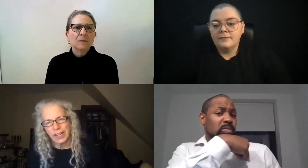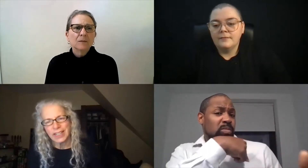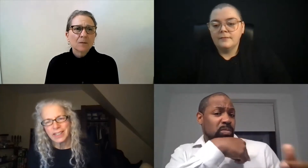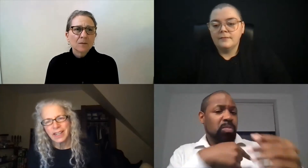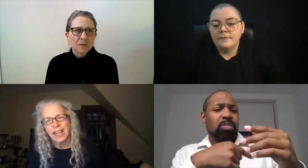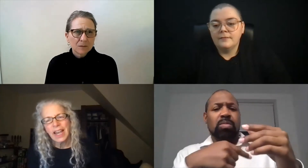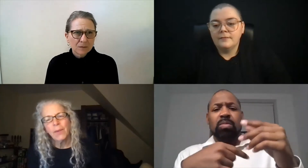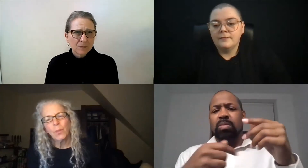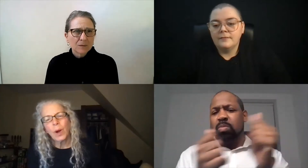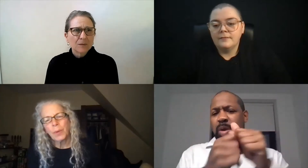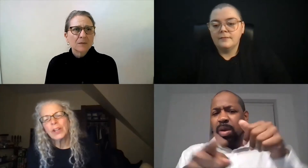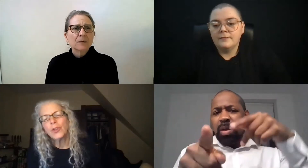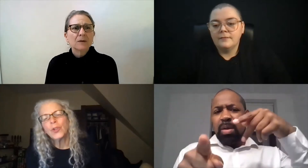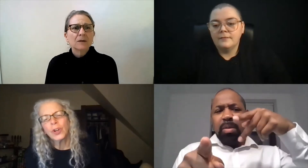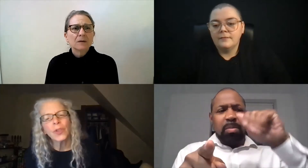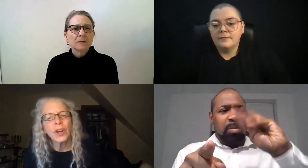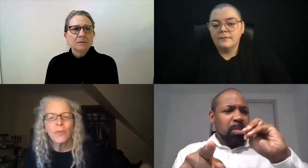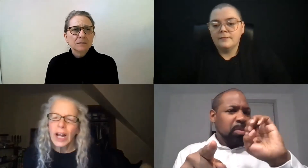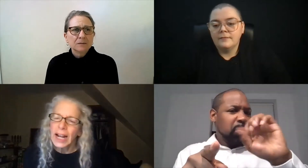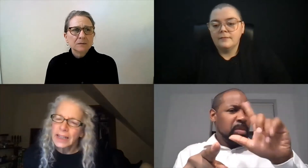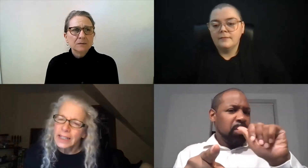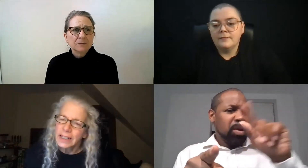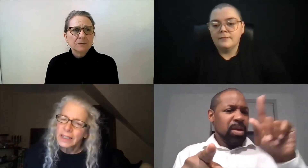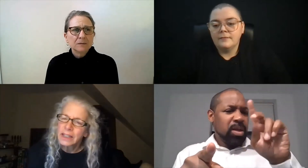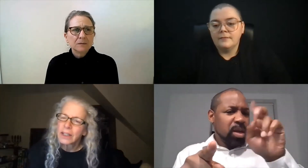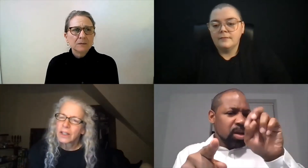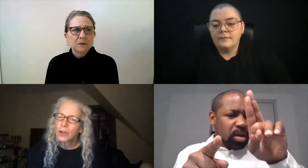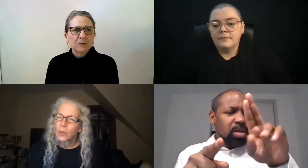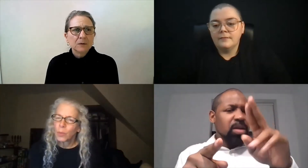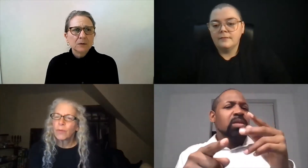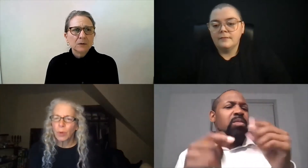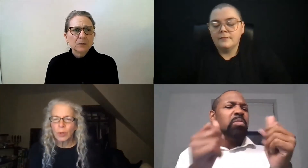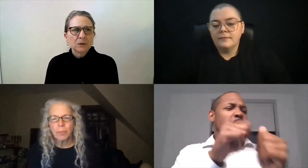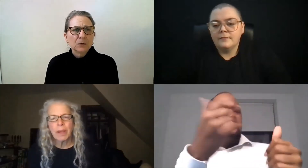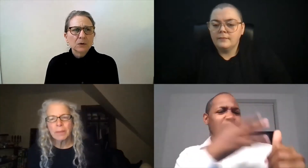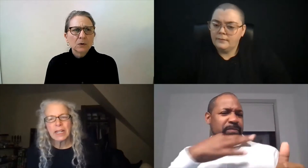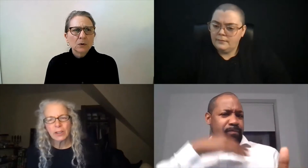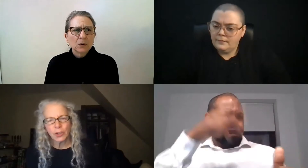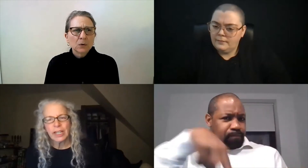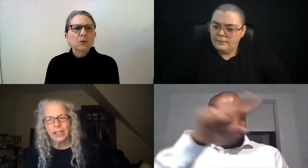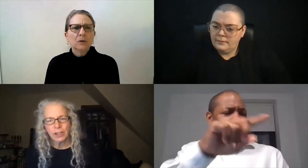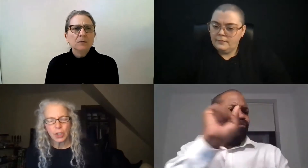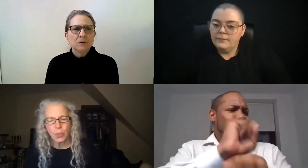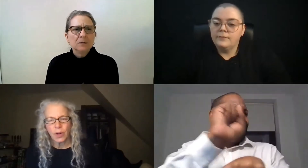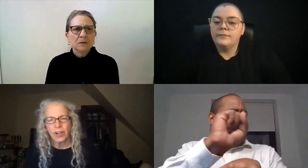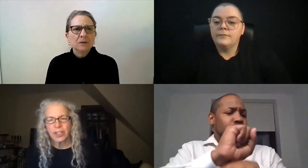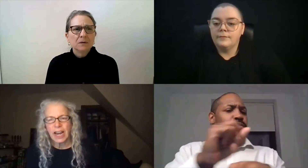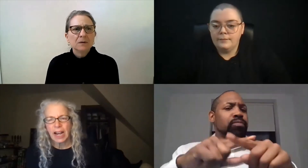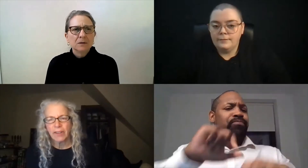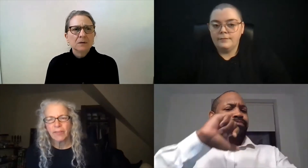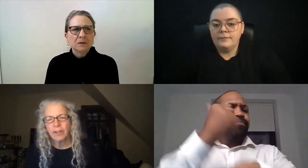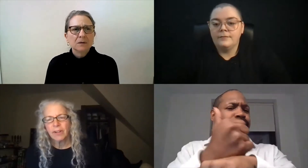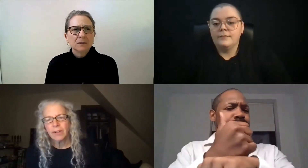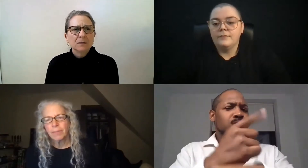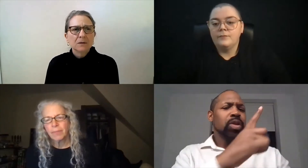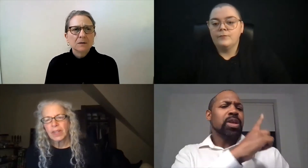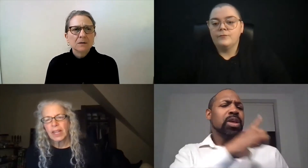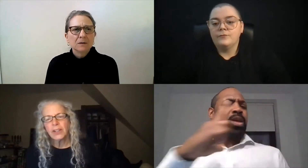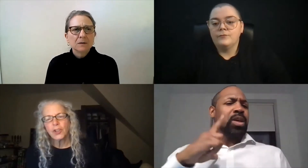awareness. And I want you to know that in Rhode Island, we've worked with Pam Zellner here. She's one of our staff.